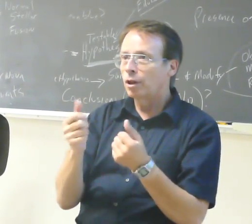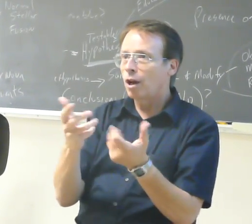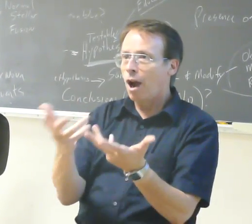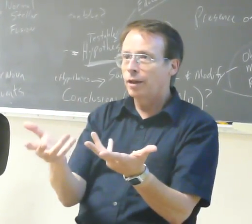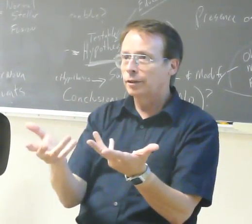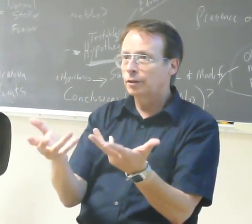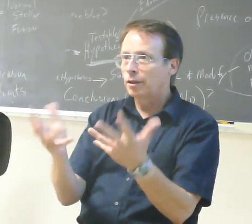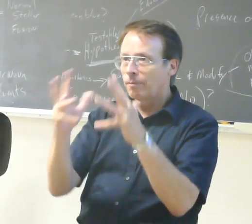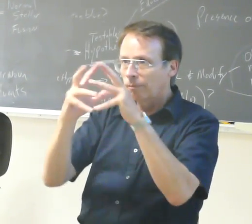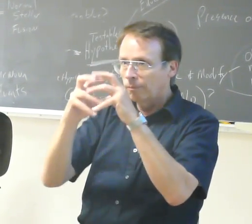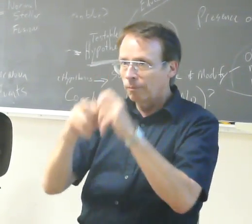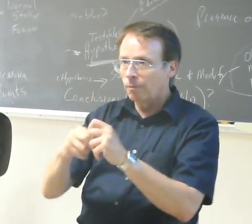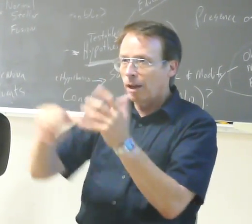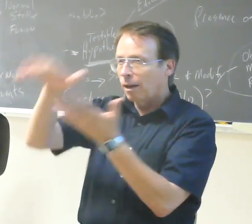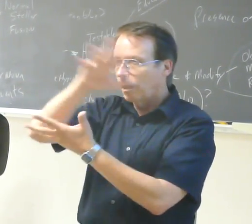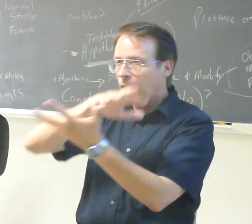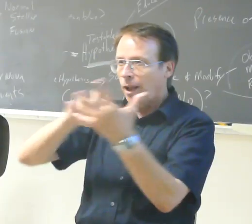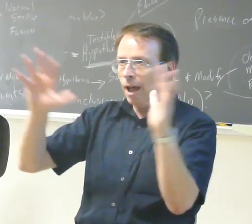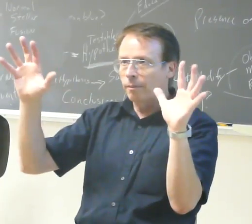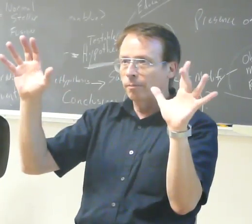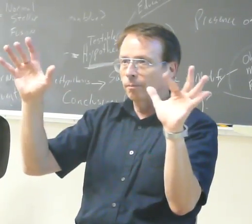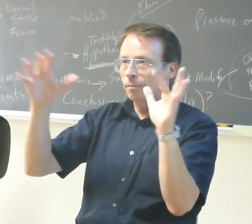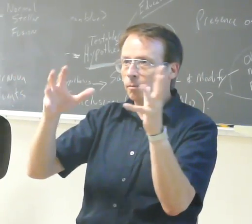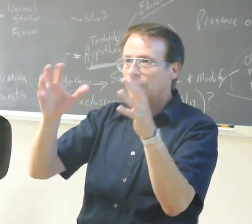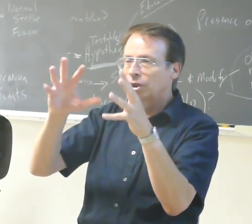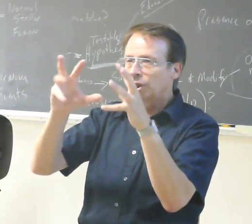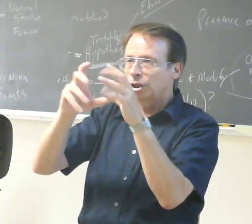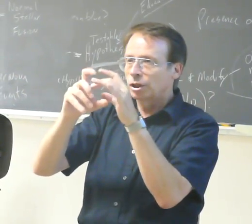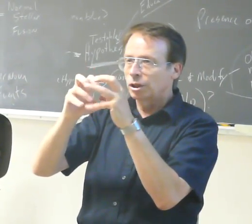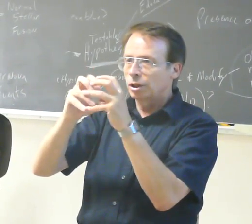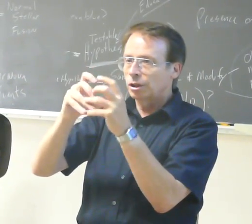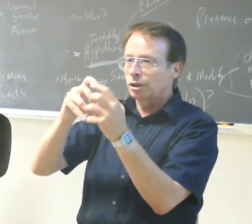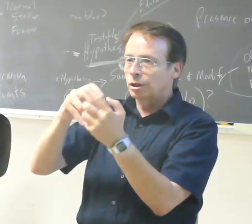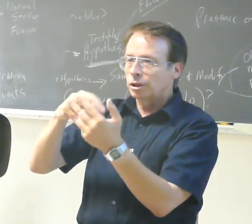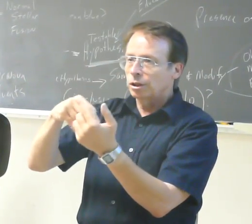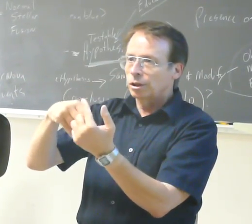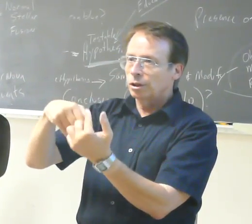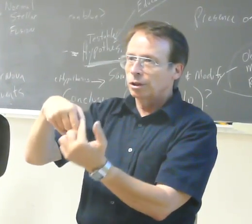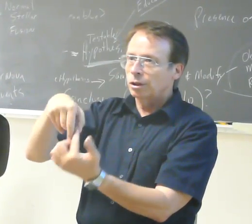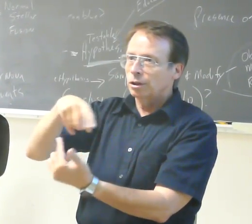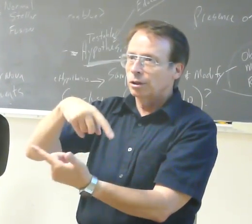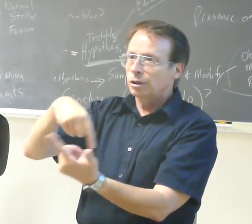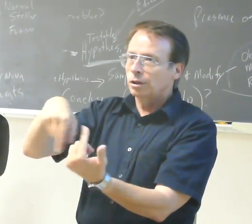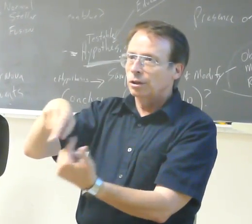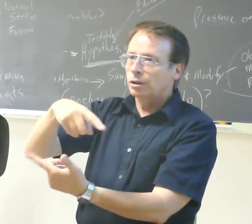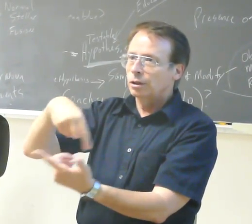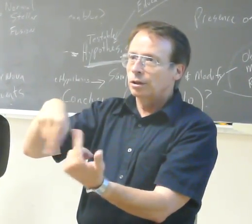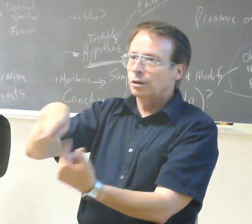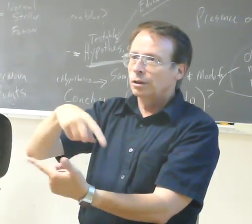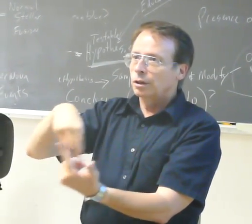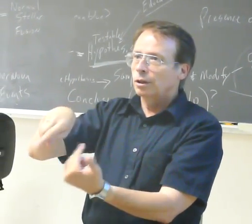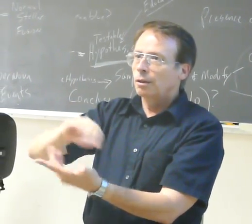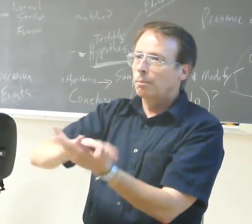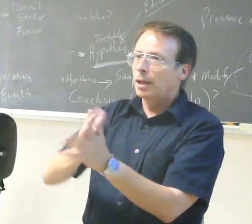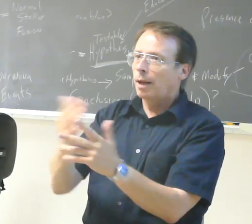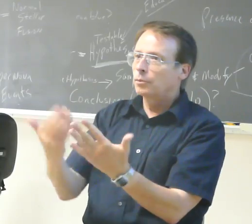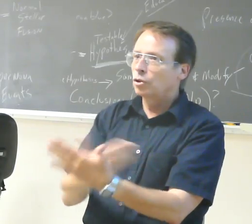collapse the cloud and start causing it to rotate and coalesce into the solar system. So that happened